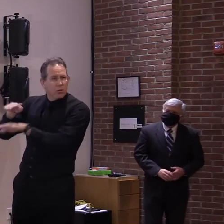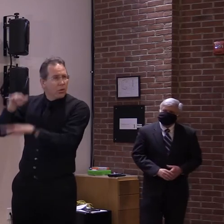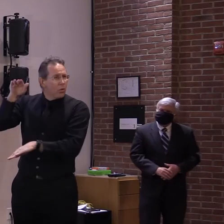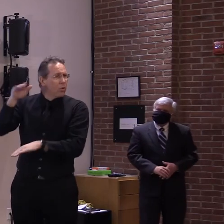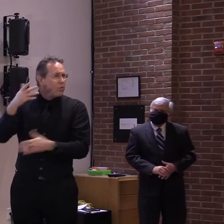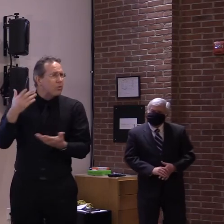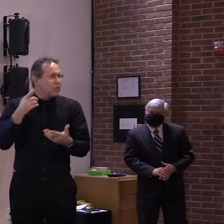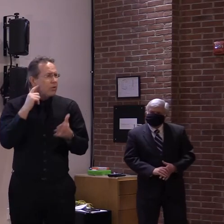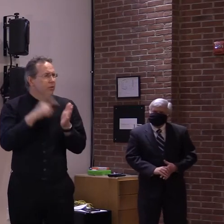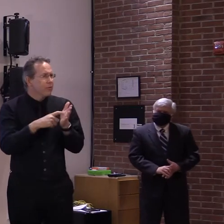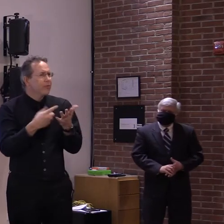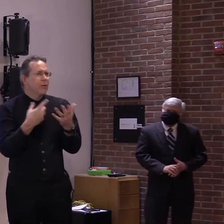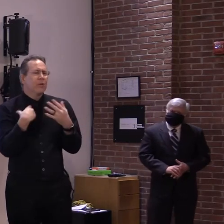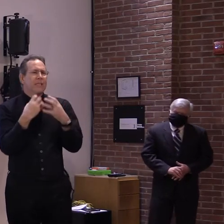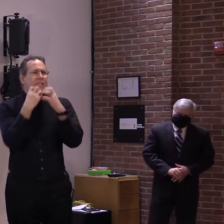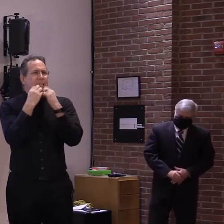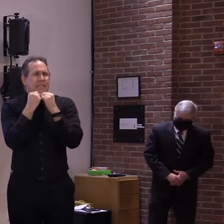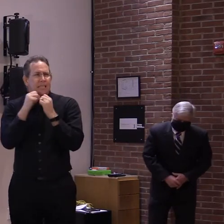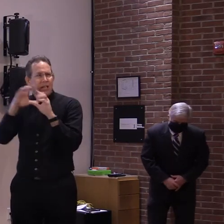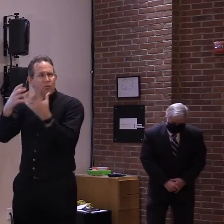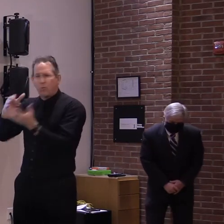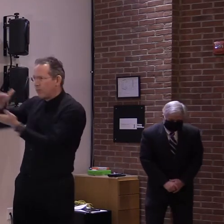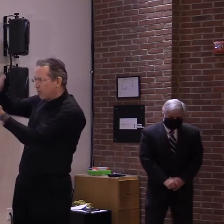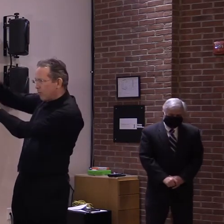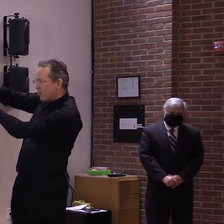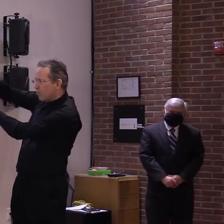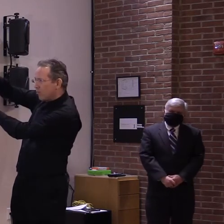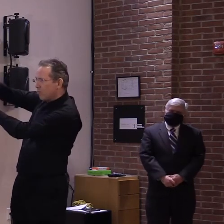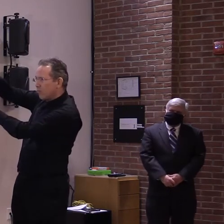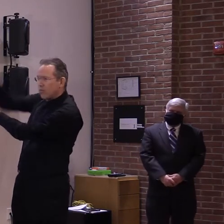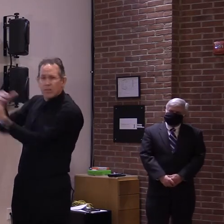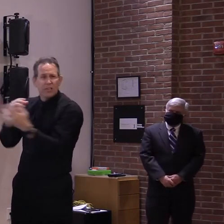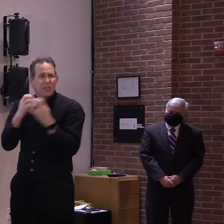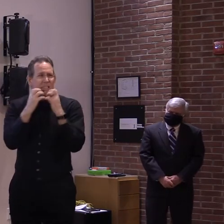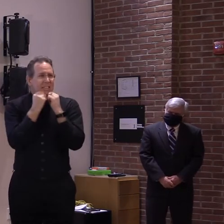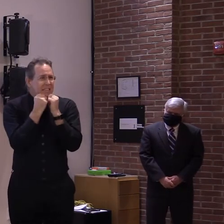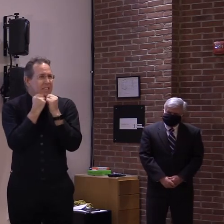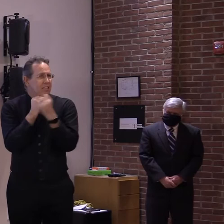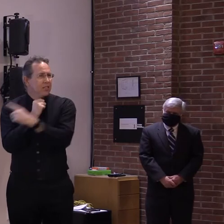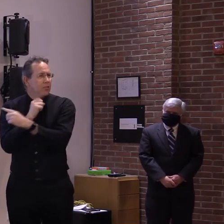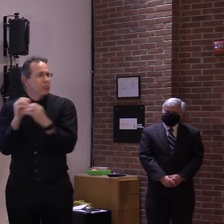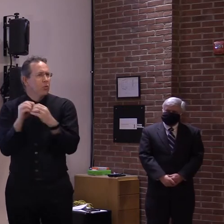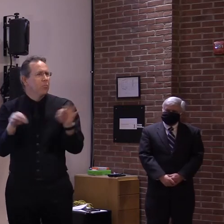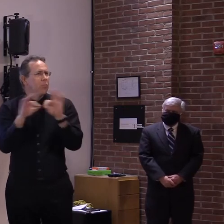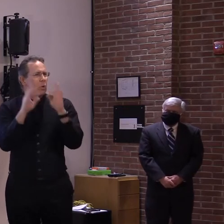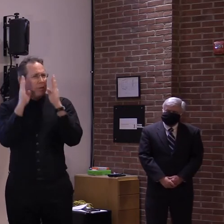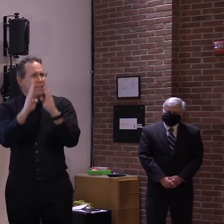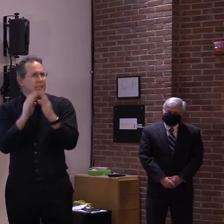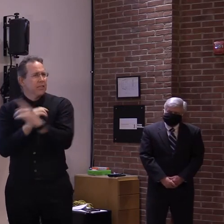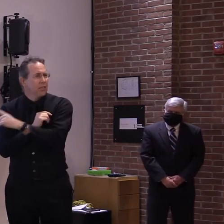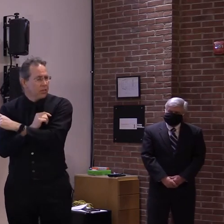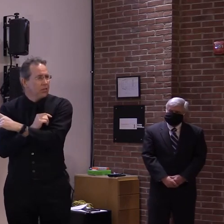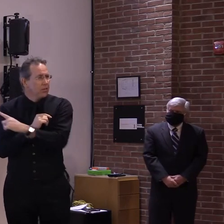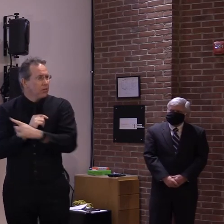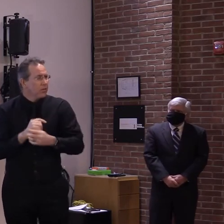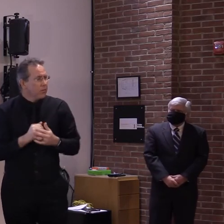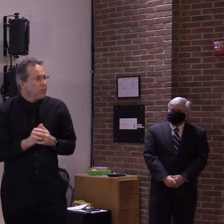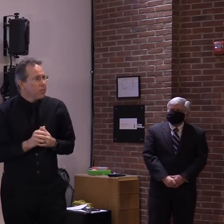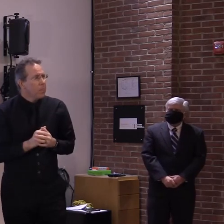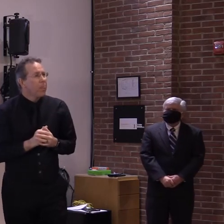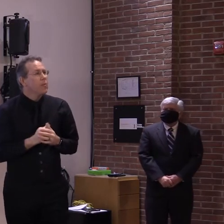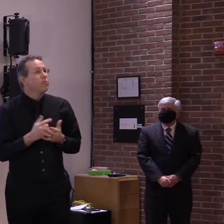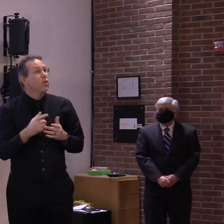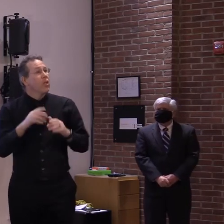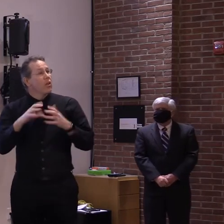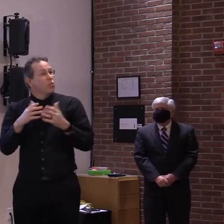these other conditions for which there's a broader age span beginning below age 65 are still viewed